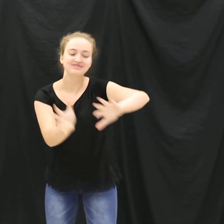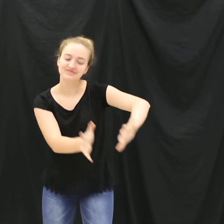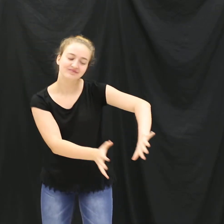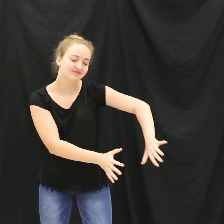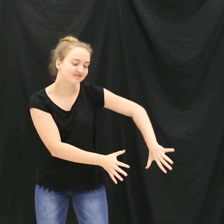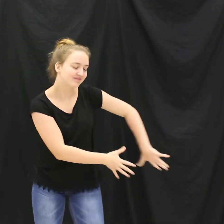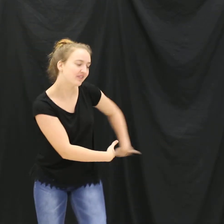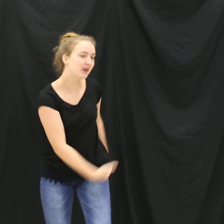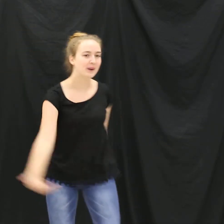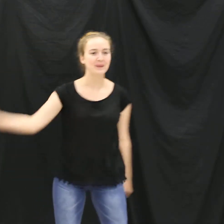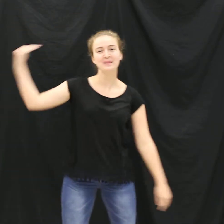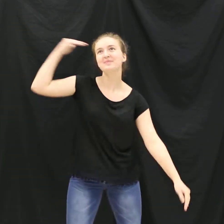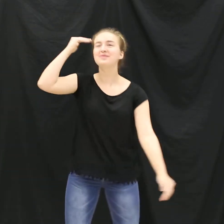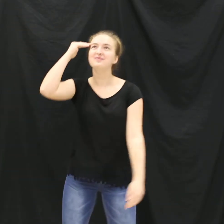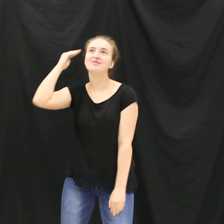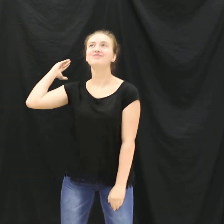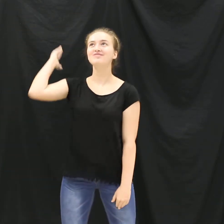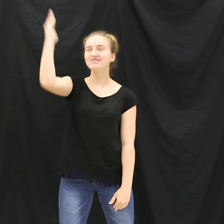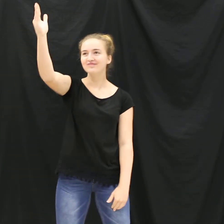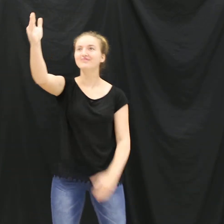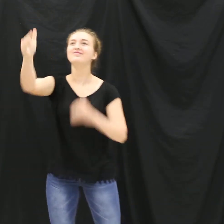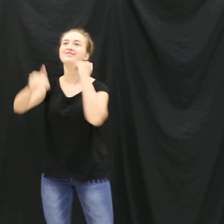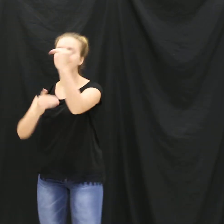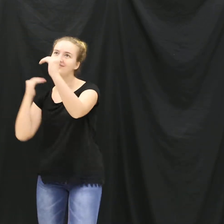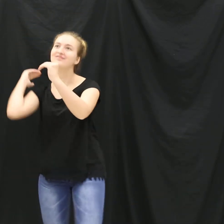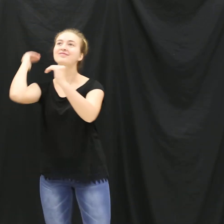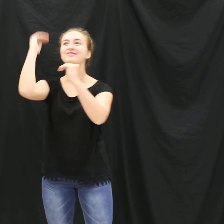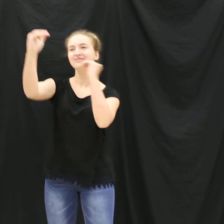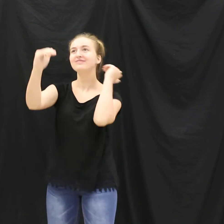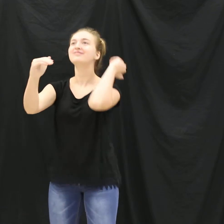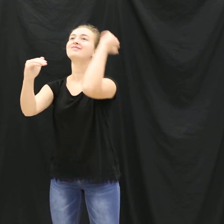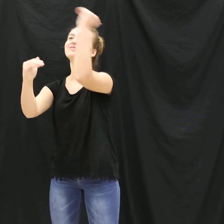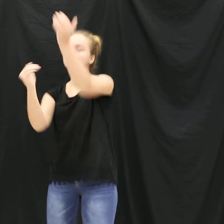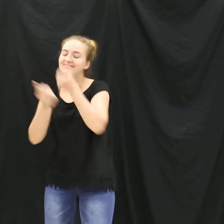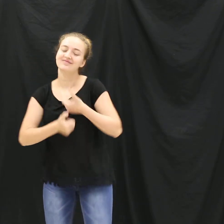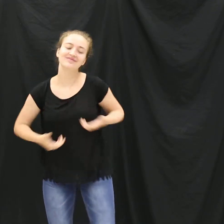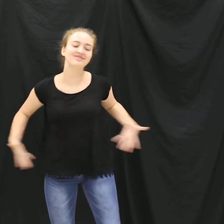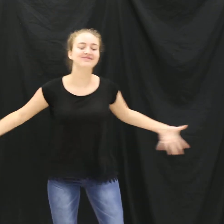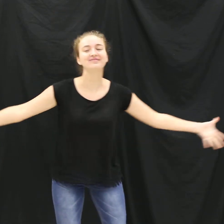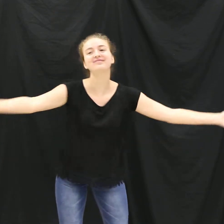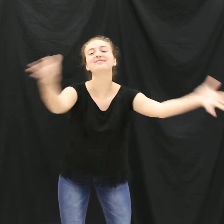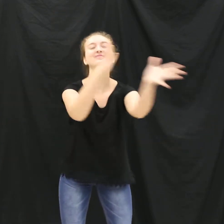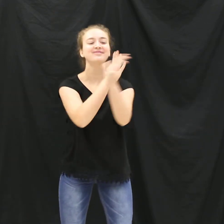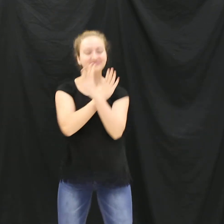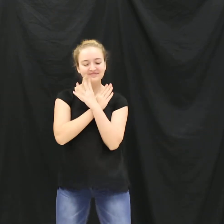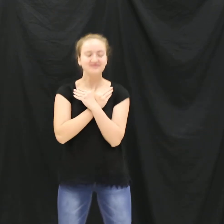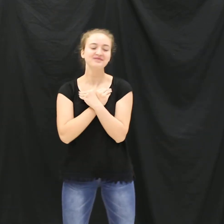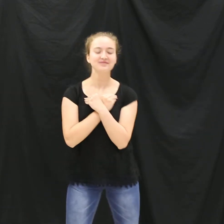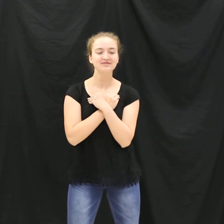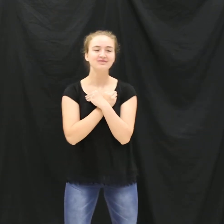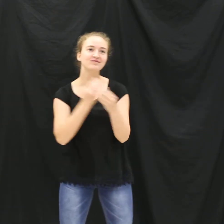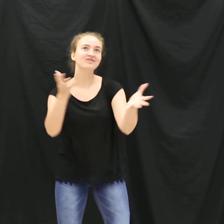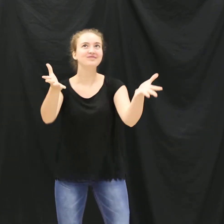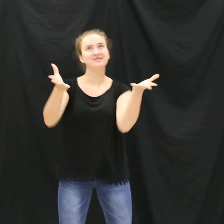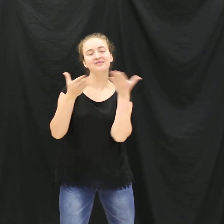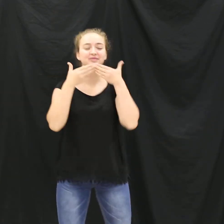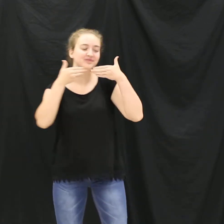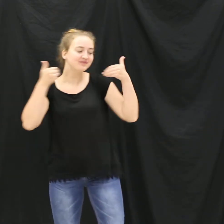yesterday Another kingdom awaits And they're forgiven my mistakes I'm coming